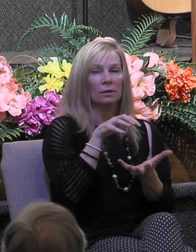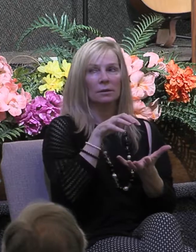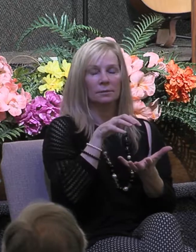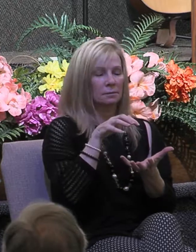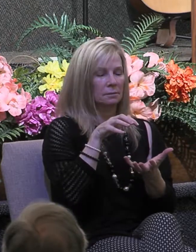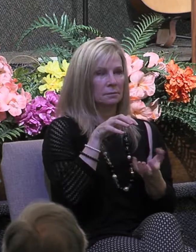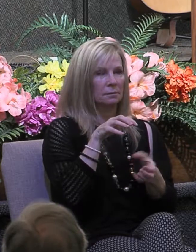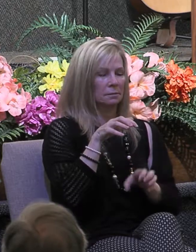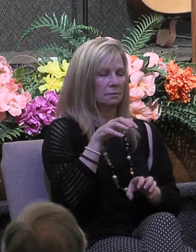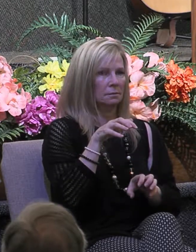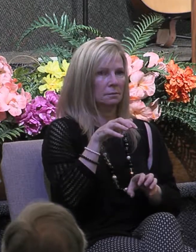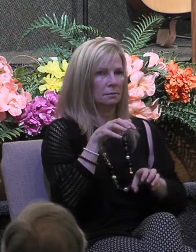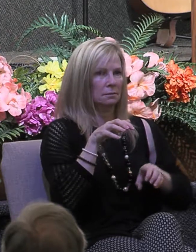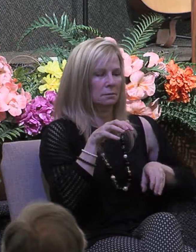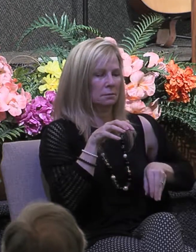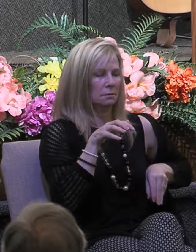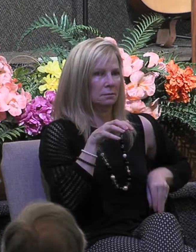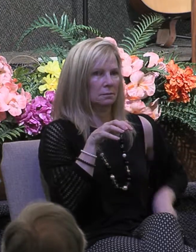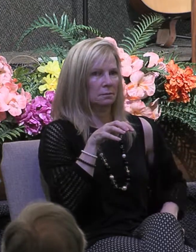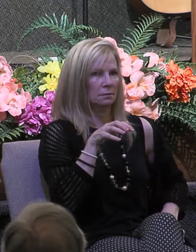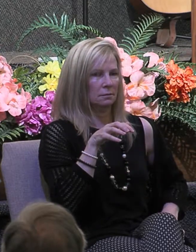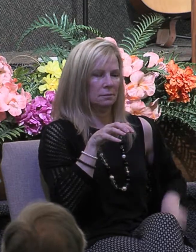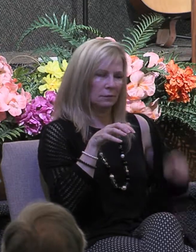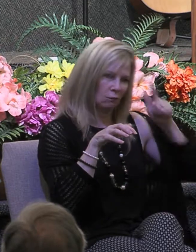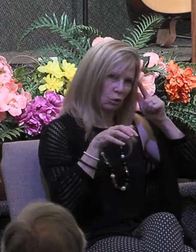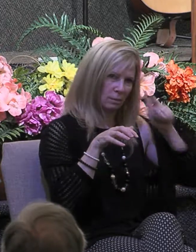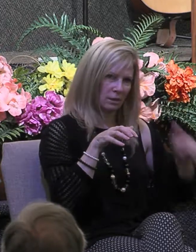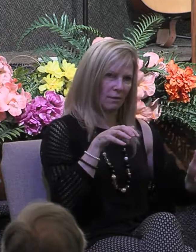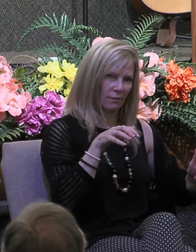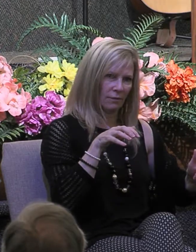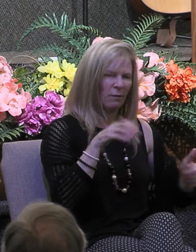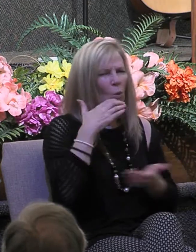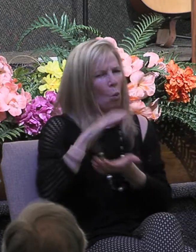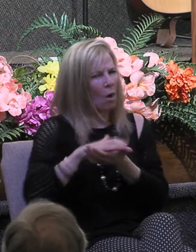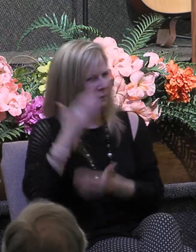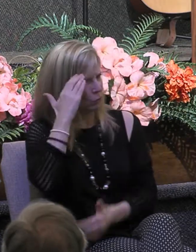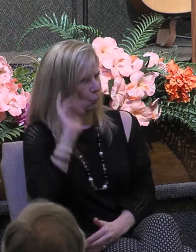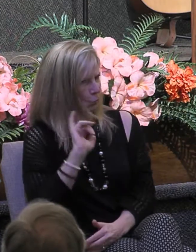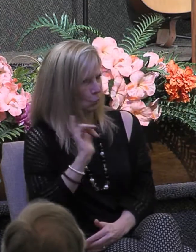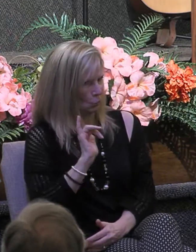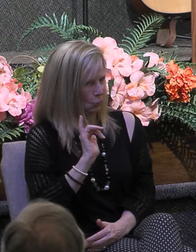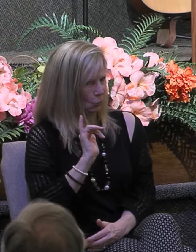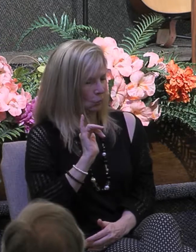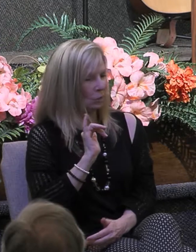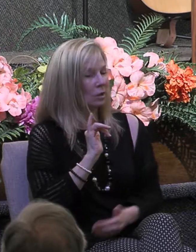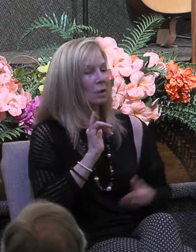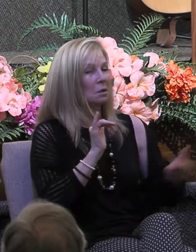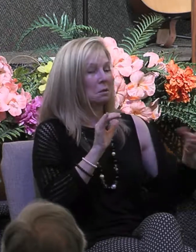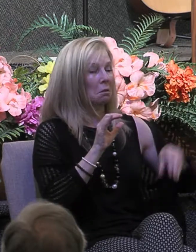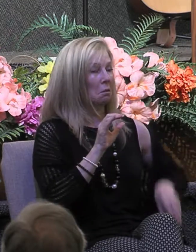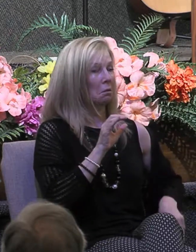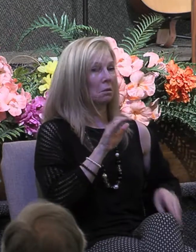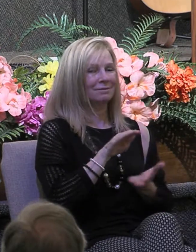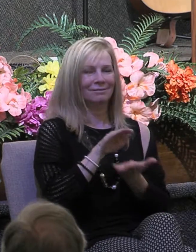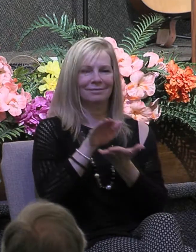himself and with his wife's full knowledge and bringing a portion of it he laid it at the apostles feet